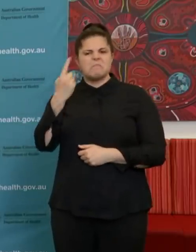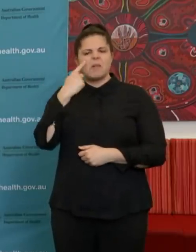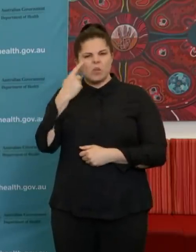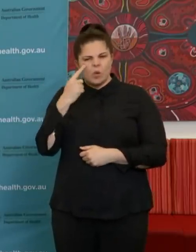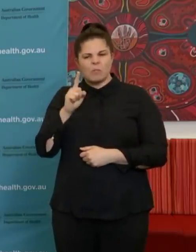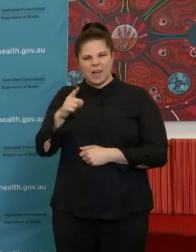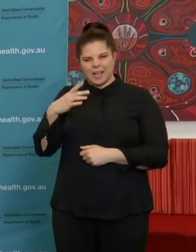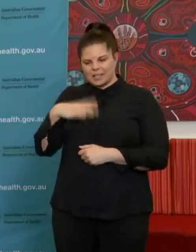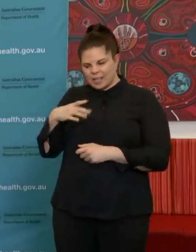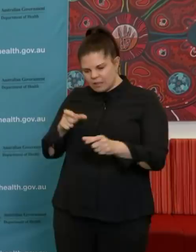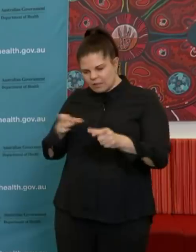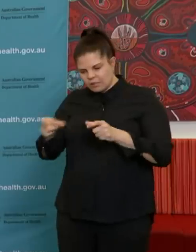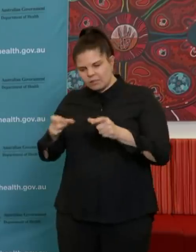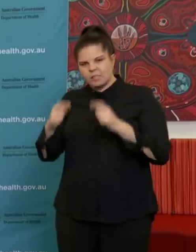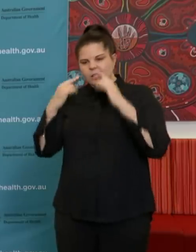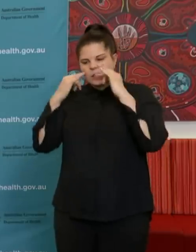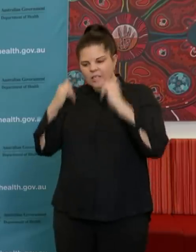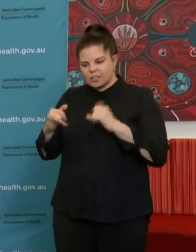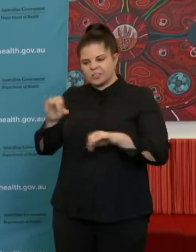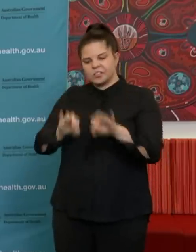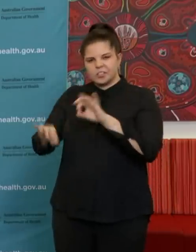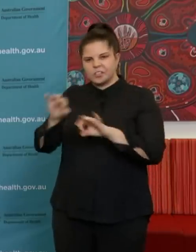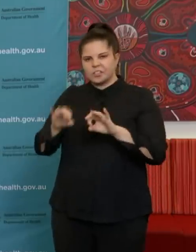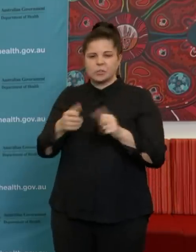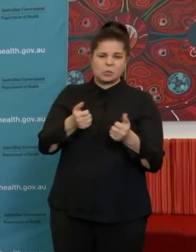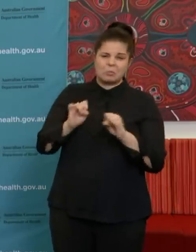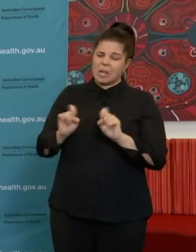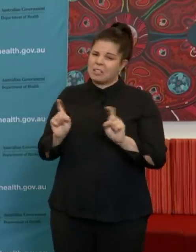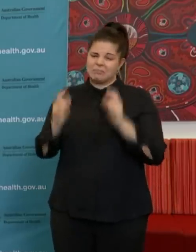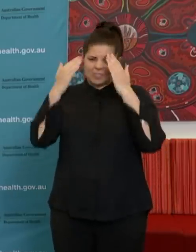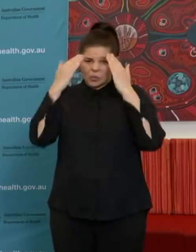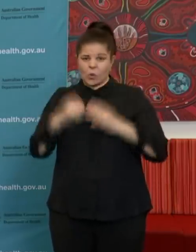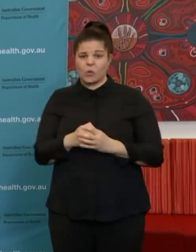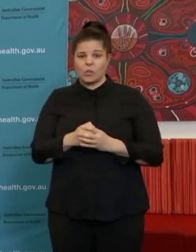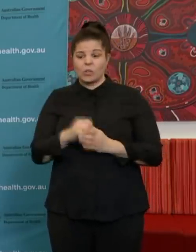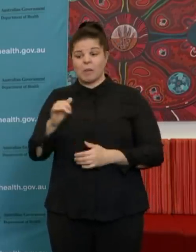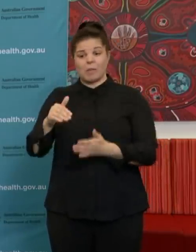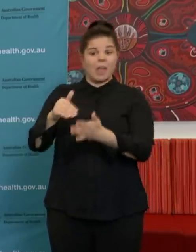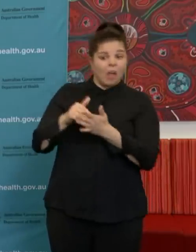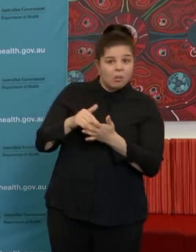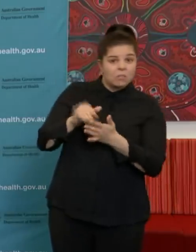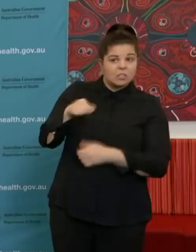controlled clinical trials to make sure that this drug is safe to use and is effective.